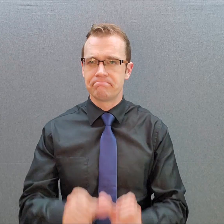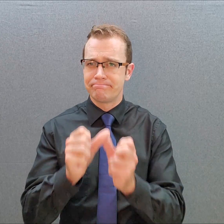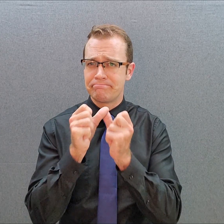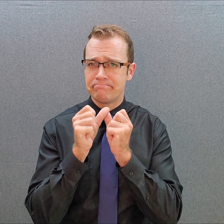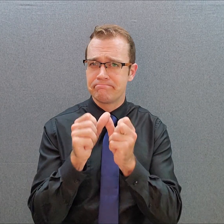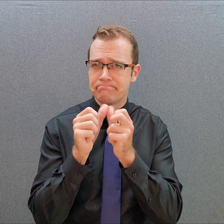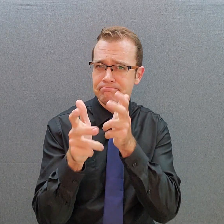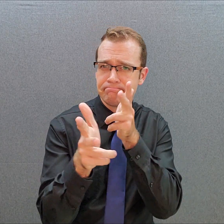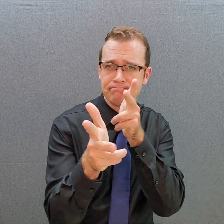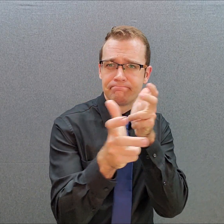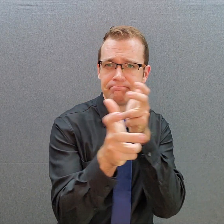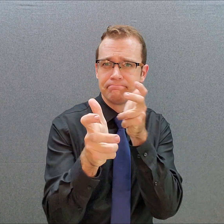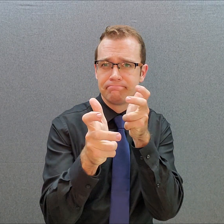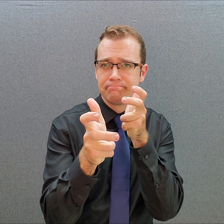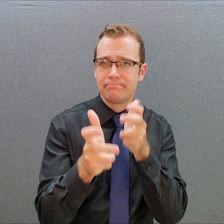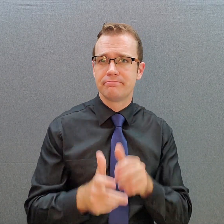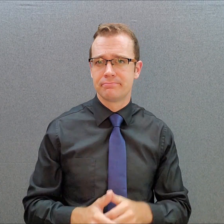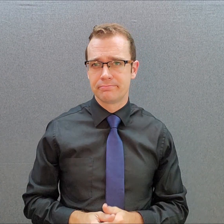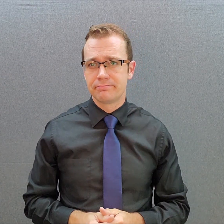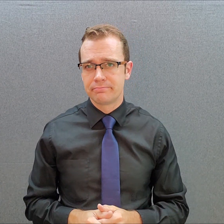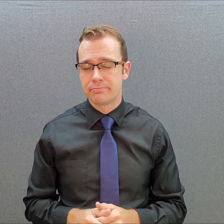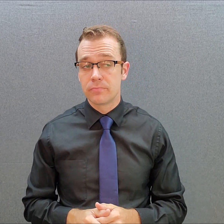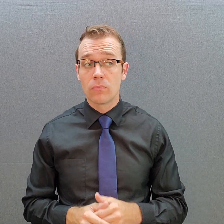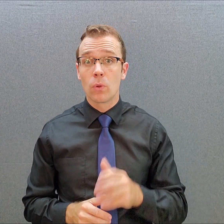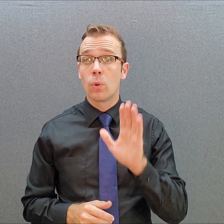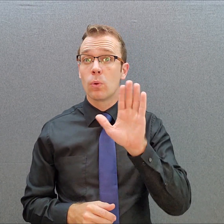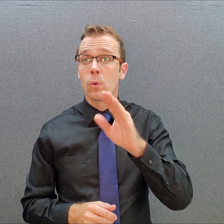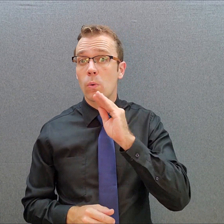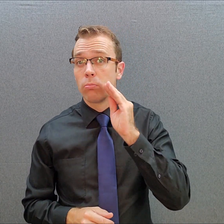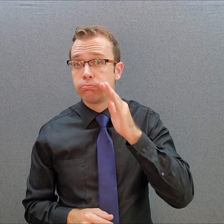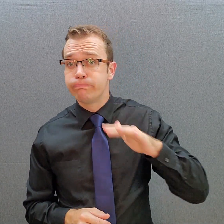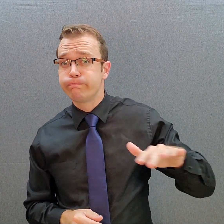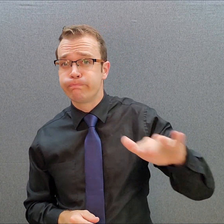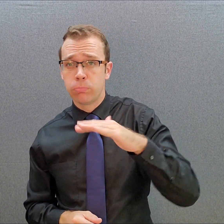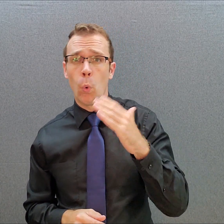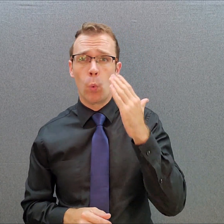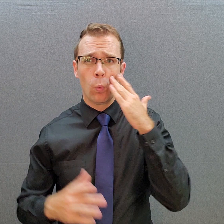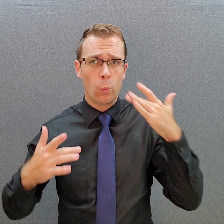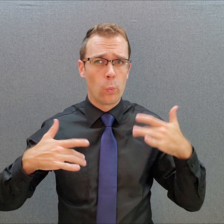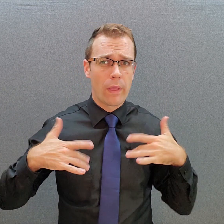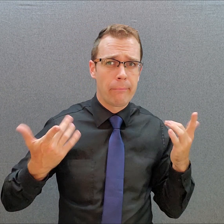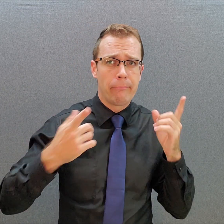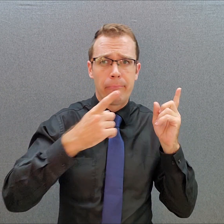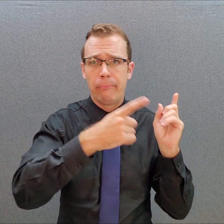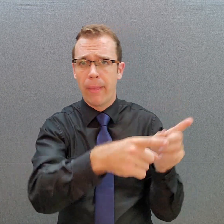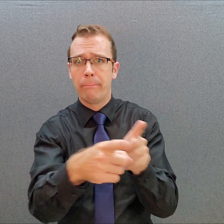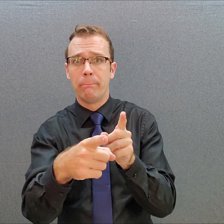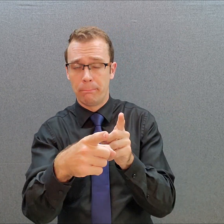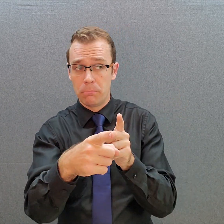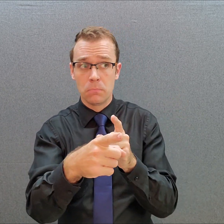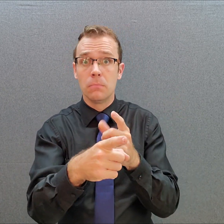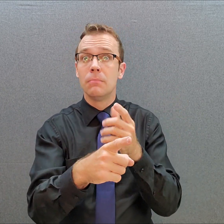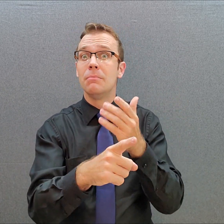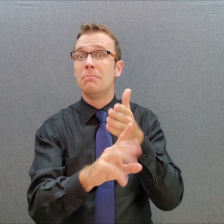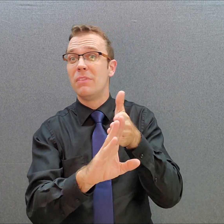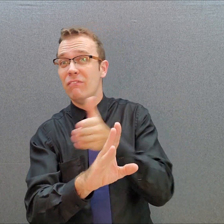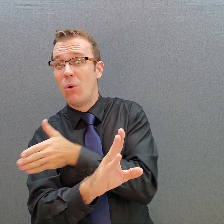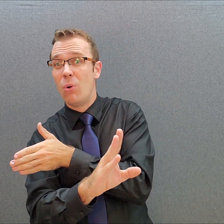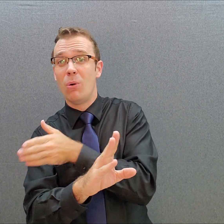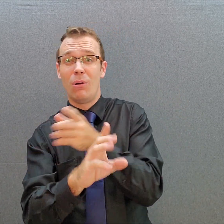Stay informed. Know what is going on in your area. To best stay informed before, during,